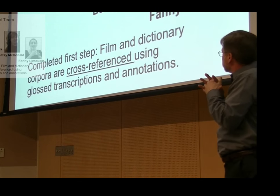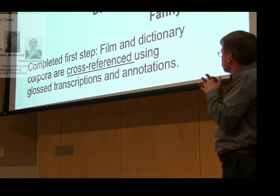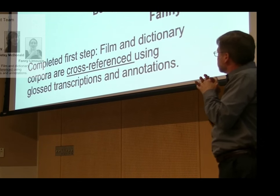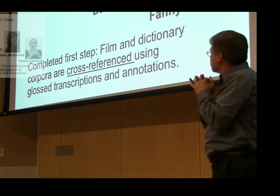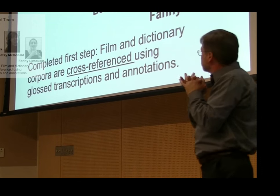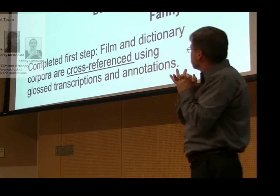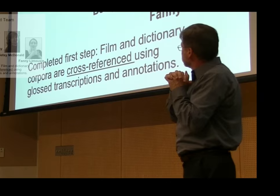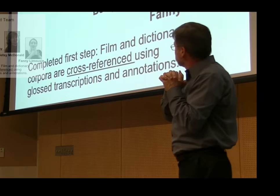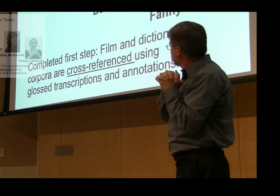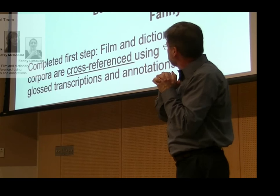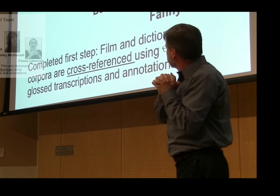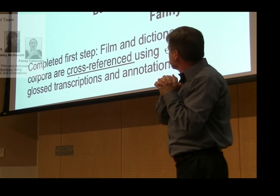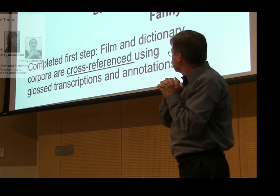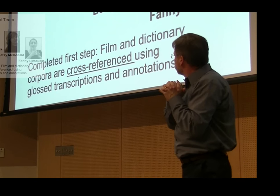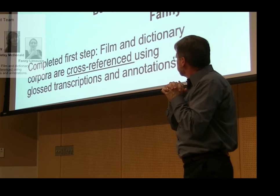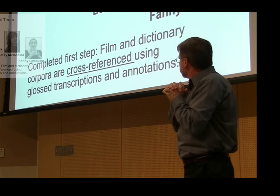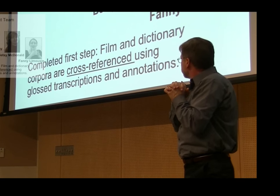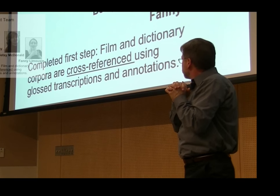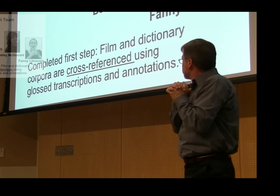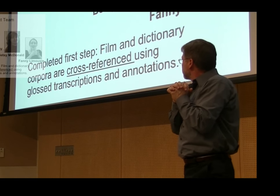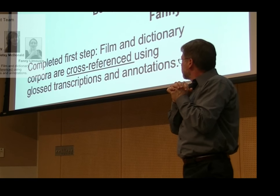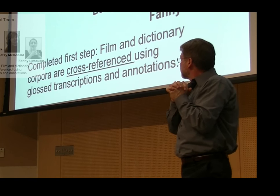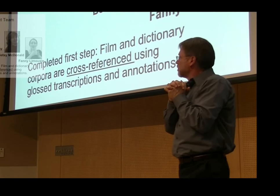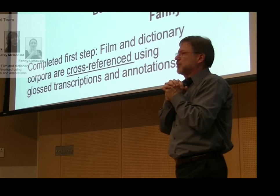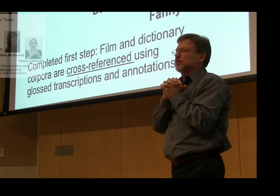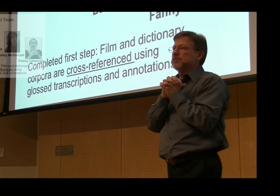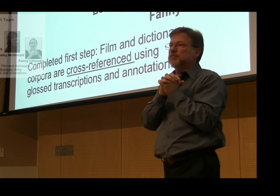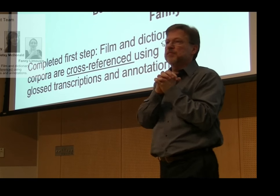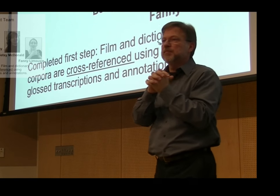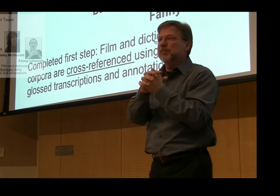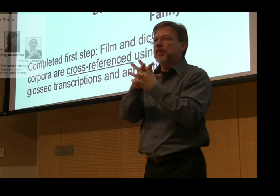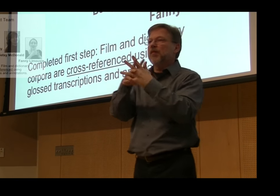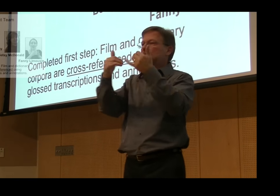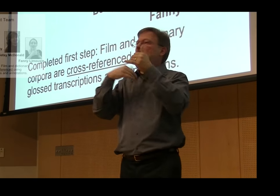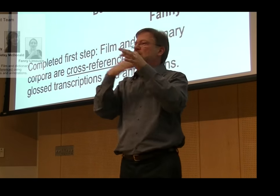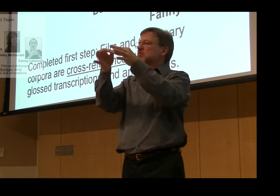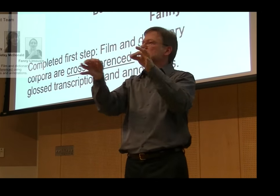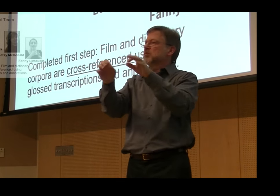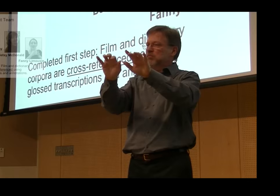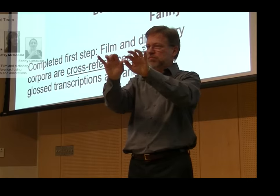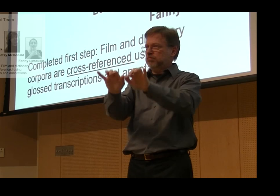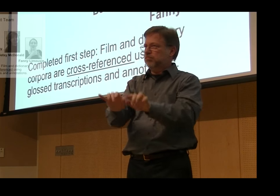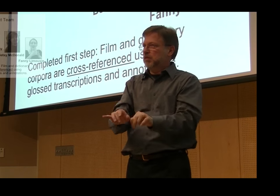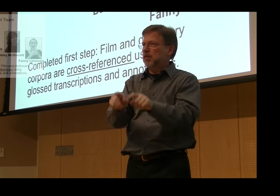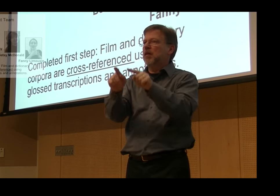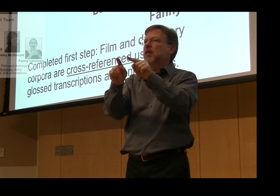cross-referenced all the signs in all of the sources that are contained in the database. We also have